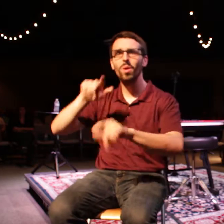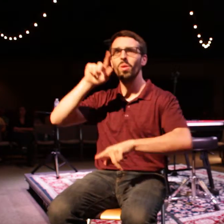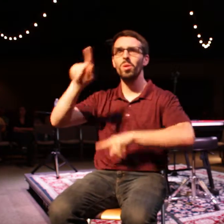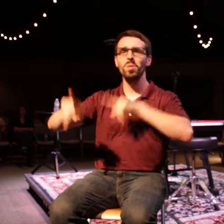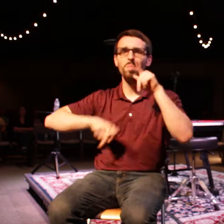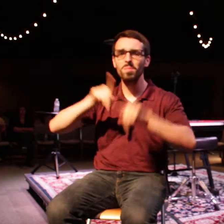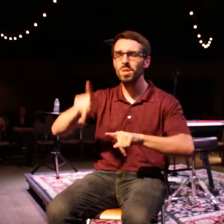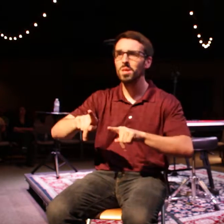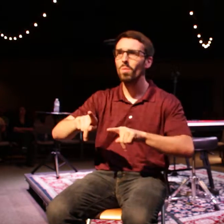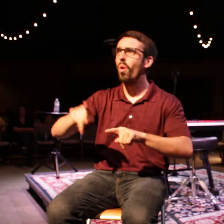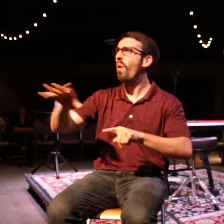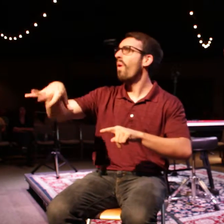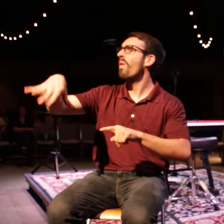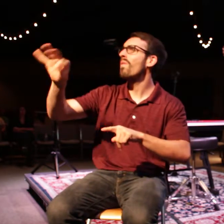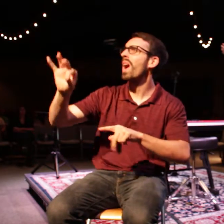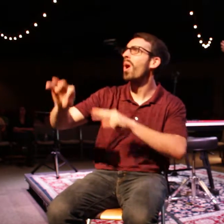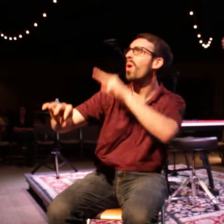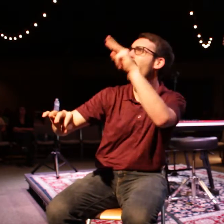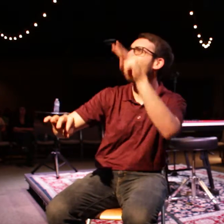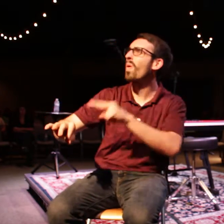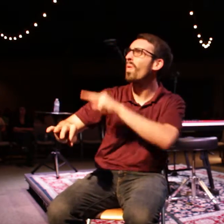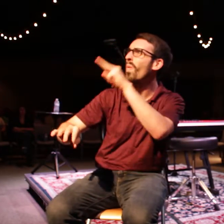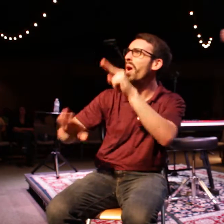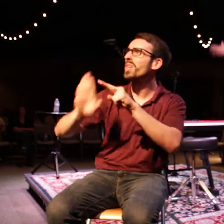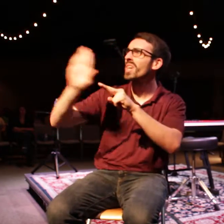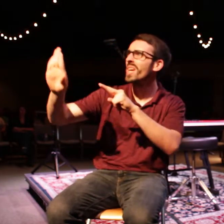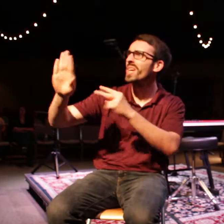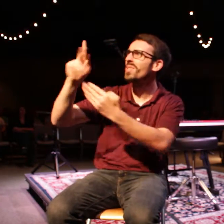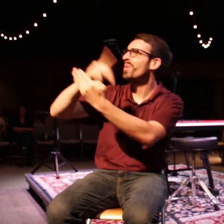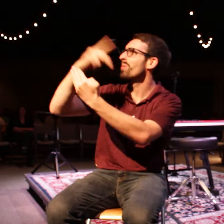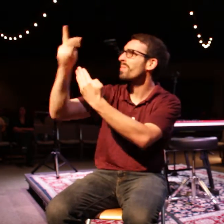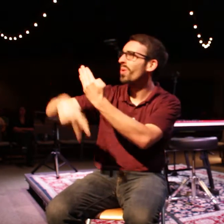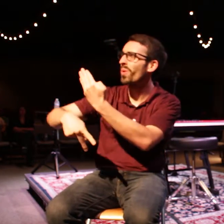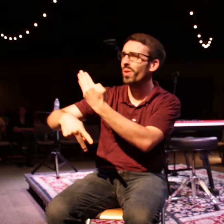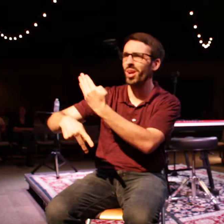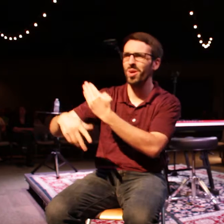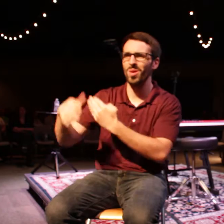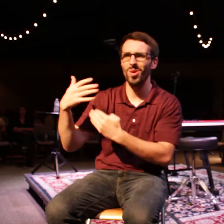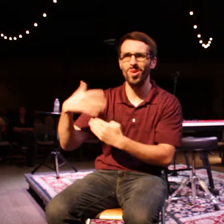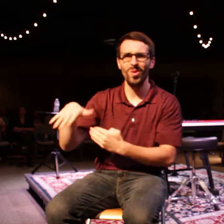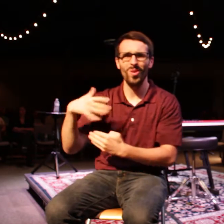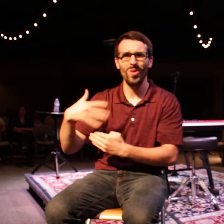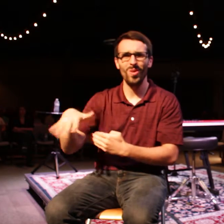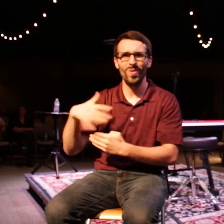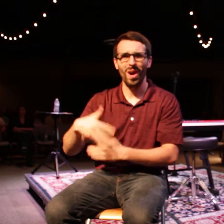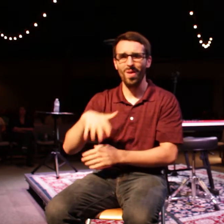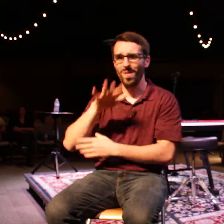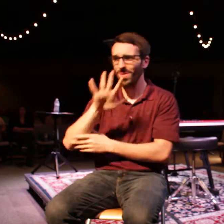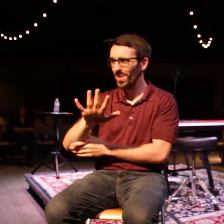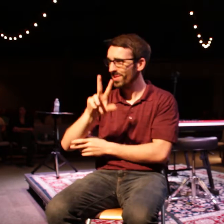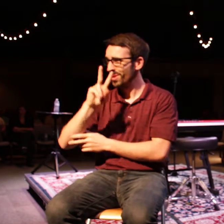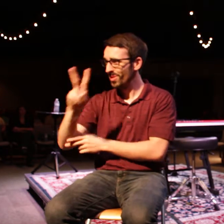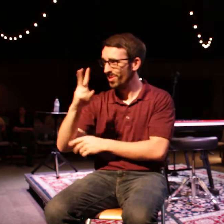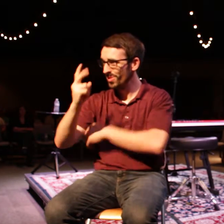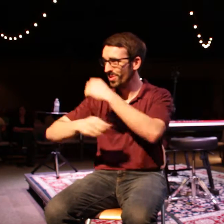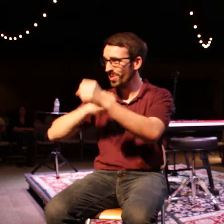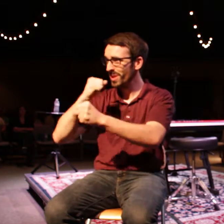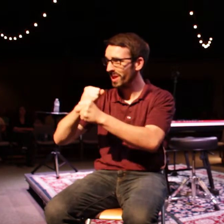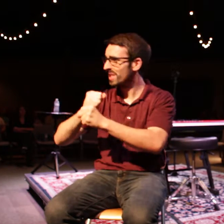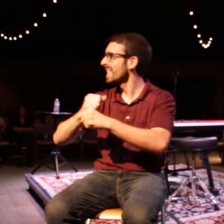you know, watching his episodes of his show that go way beyond what he accomplished in his 52 years of life. So the question is,